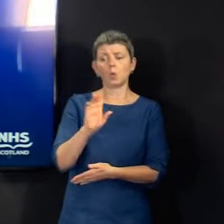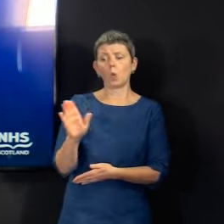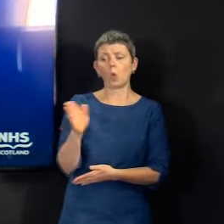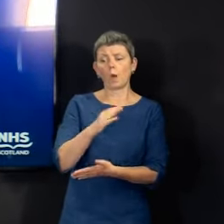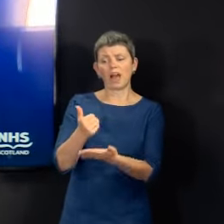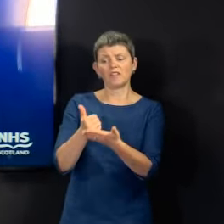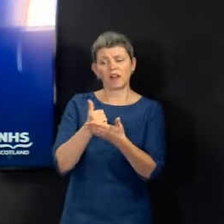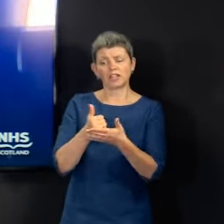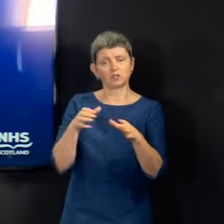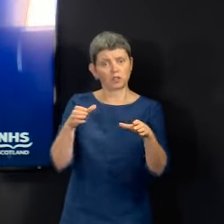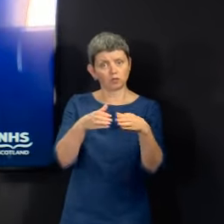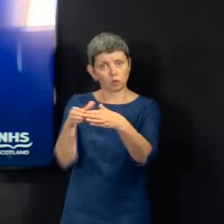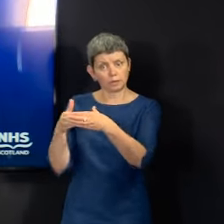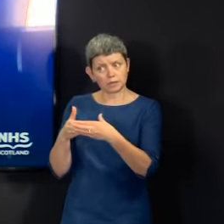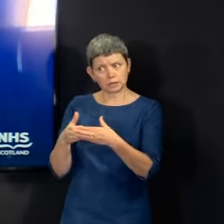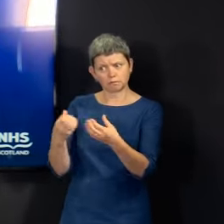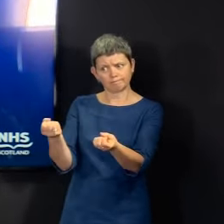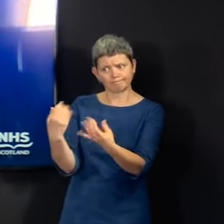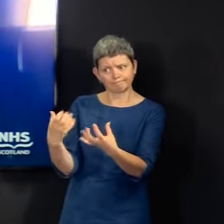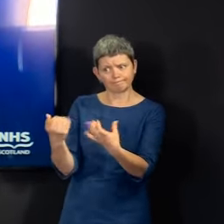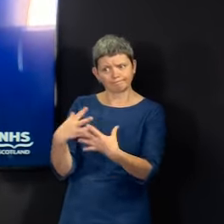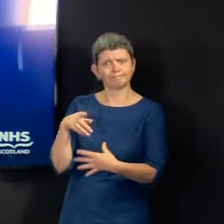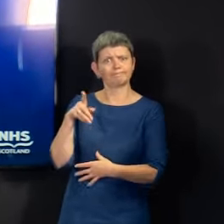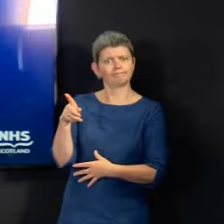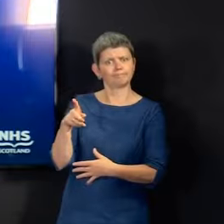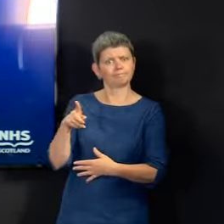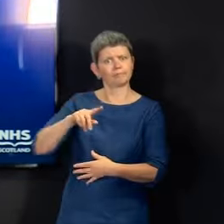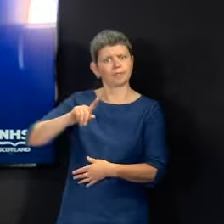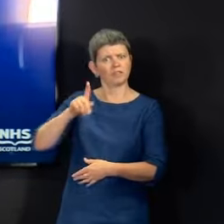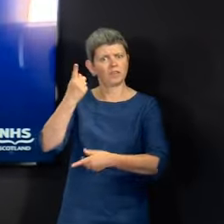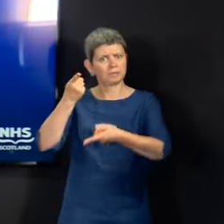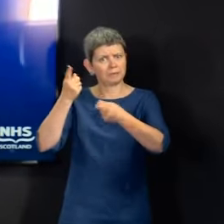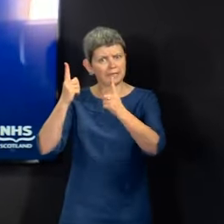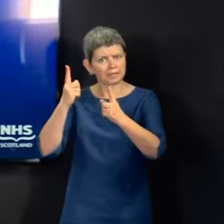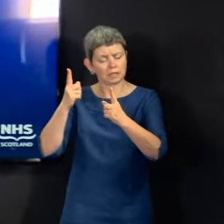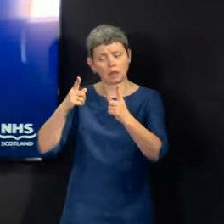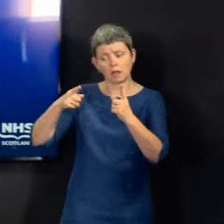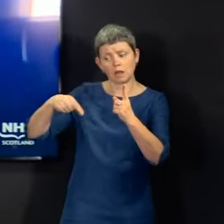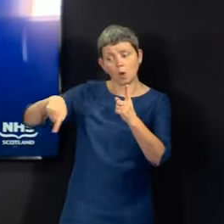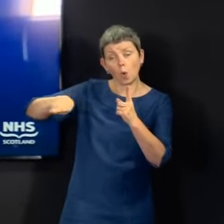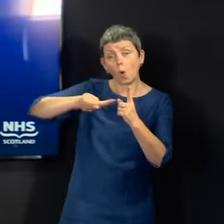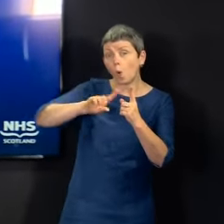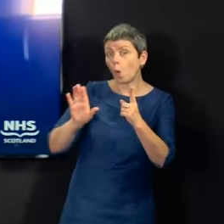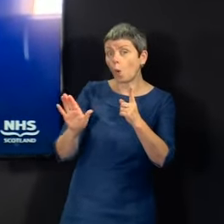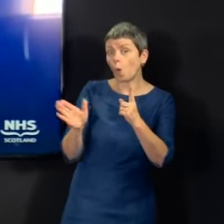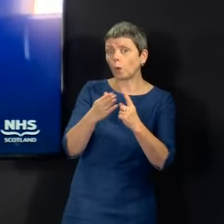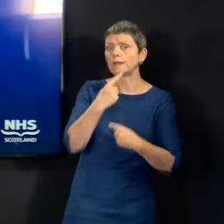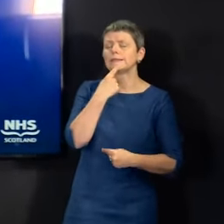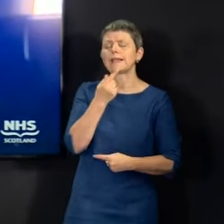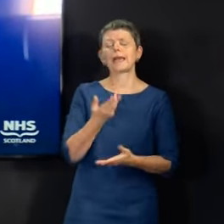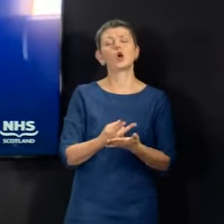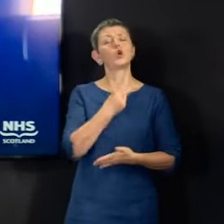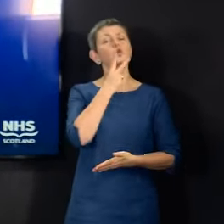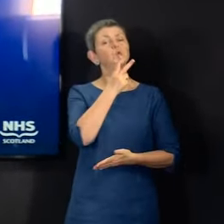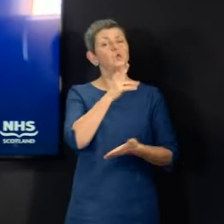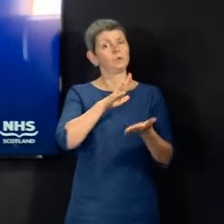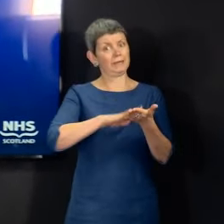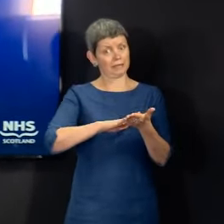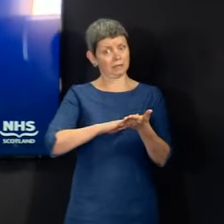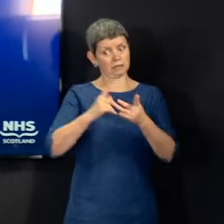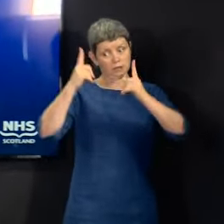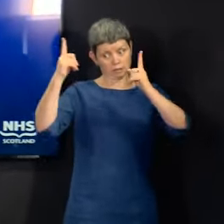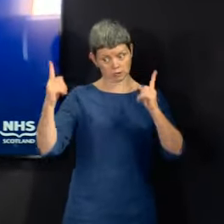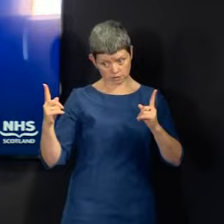groups that feed into the First Minister and the Cabinet to make these decisions are presently suggesting that two metres is the correct